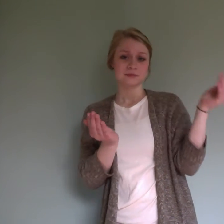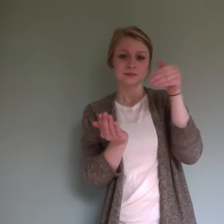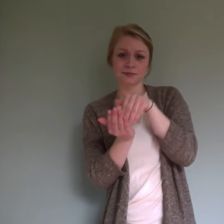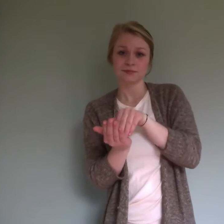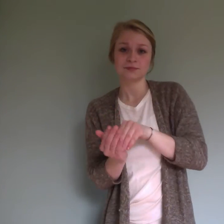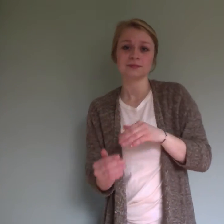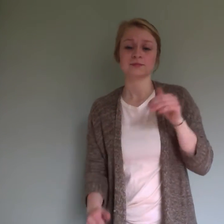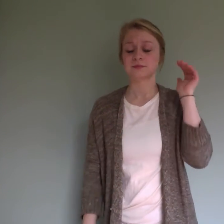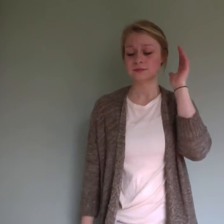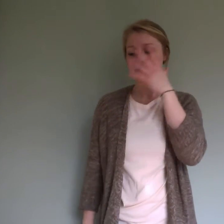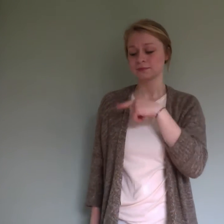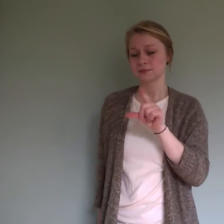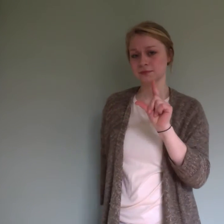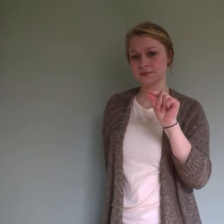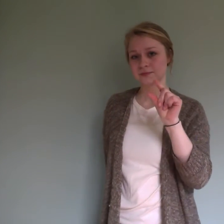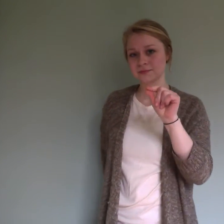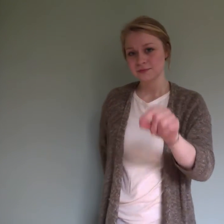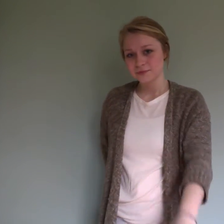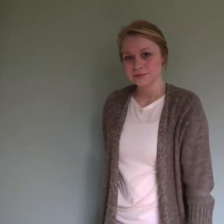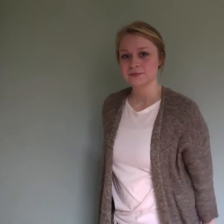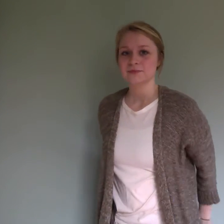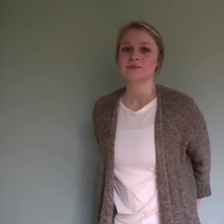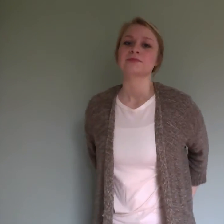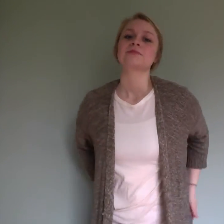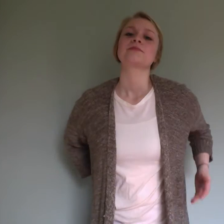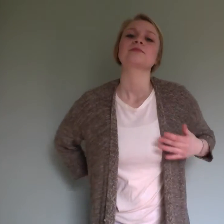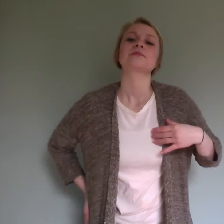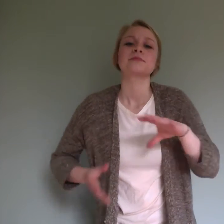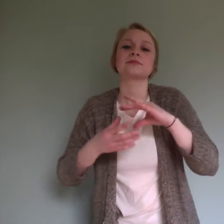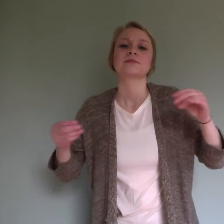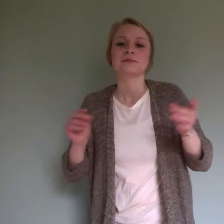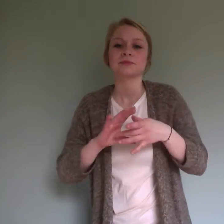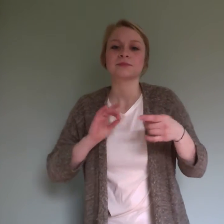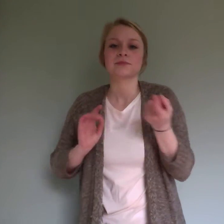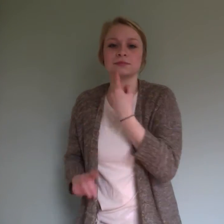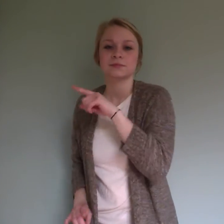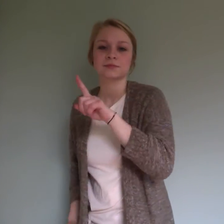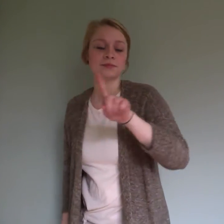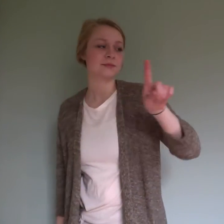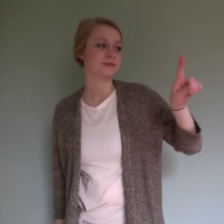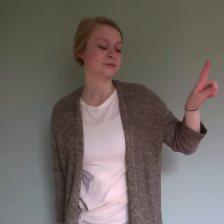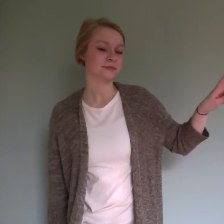lonely My story got told My